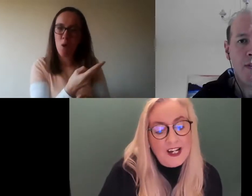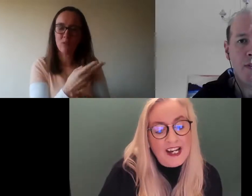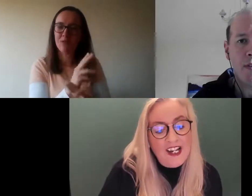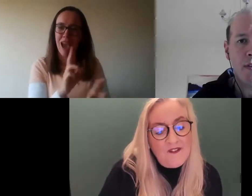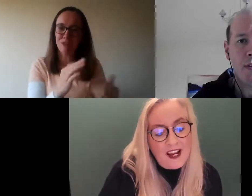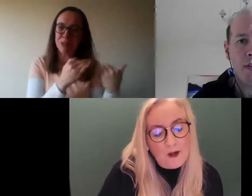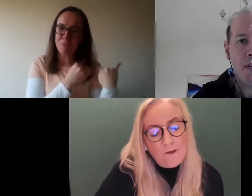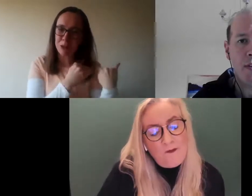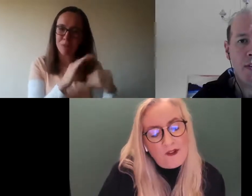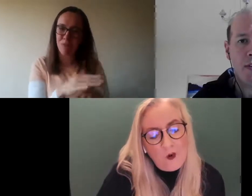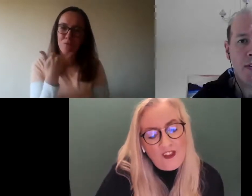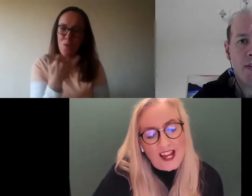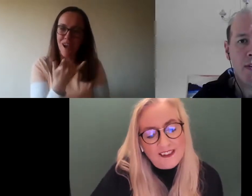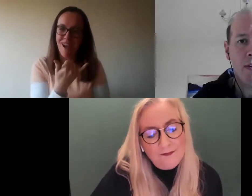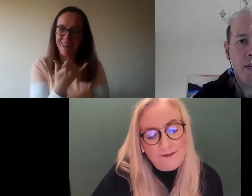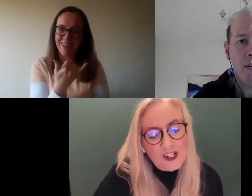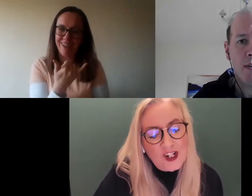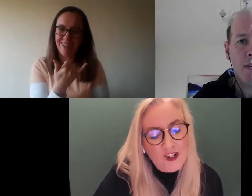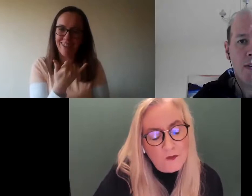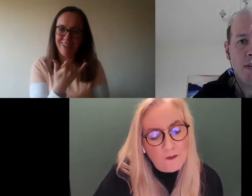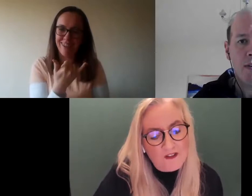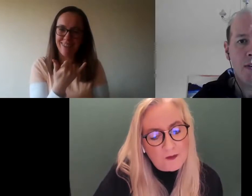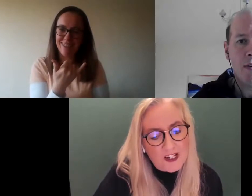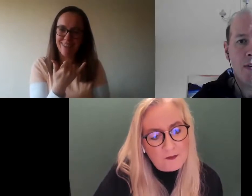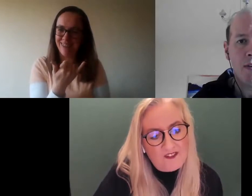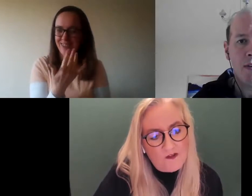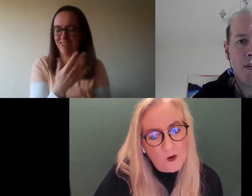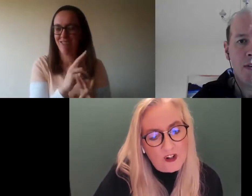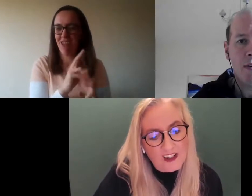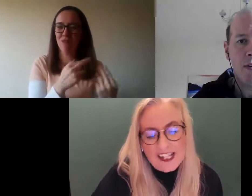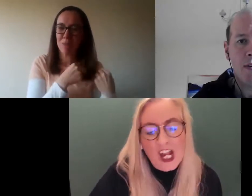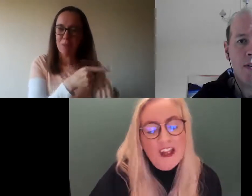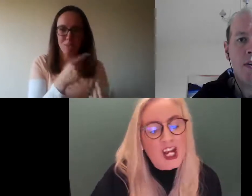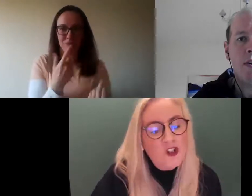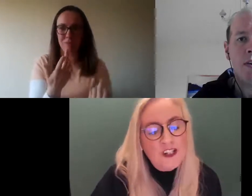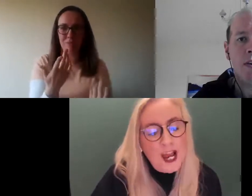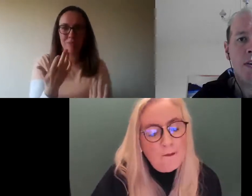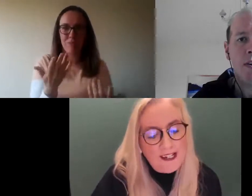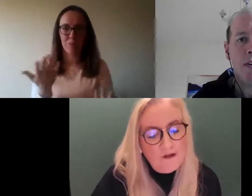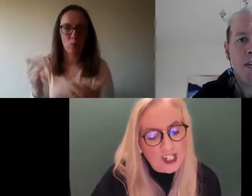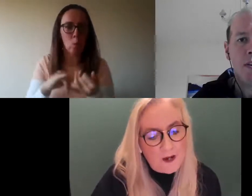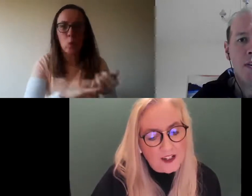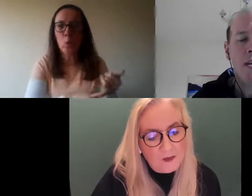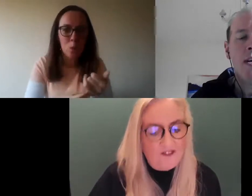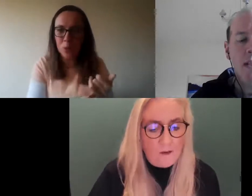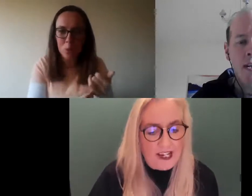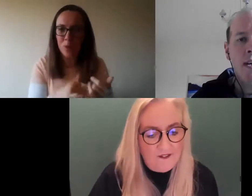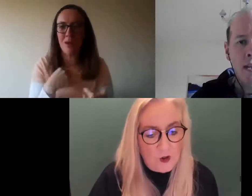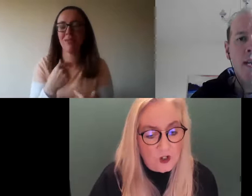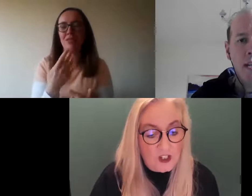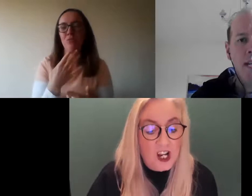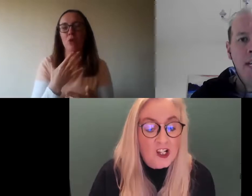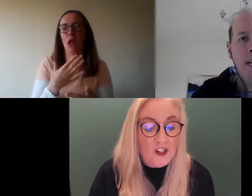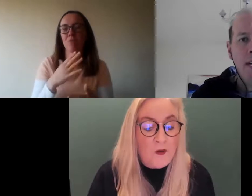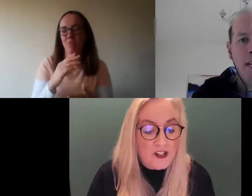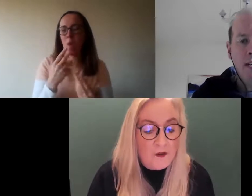before that, my children would be responsible for phone calls. They should not be responsible for making